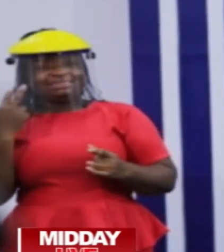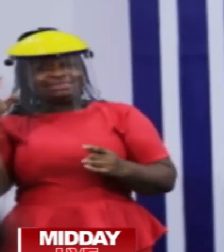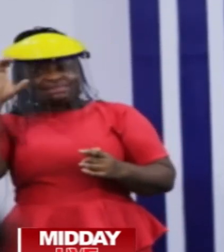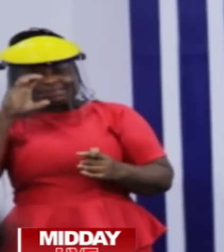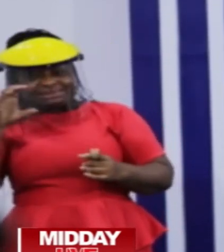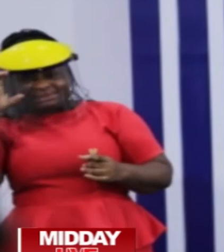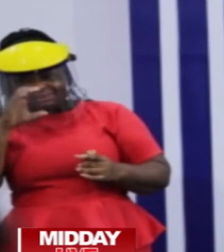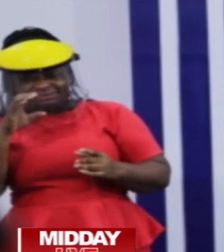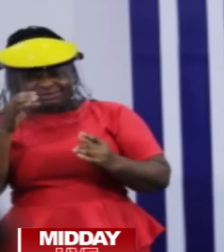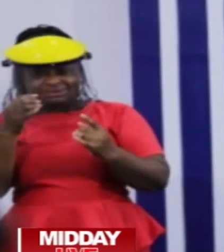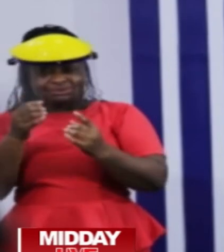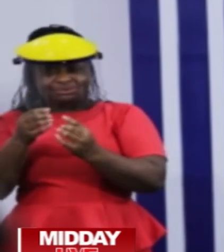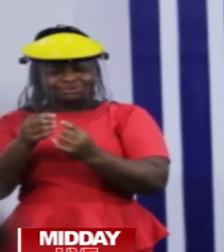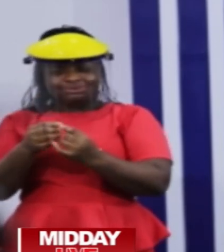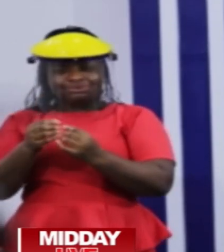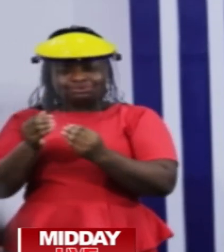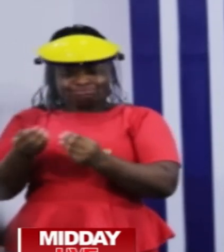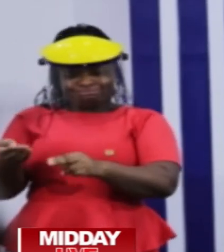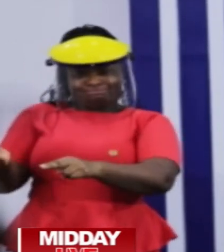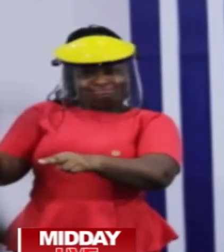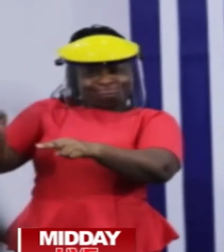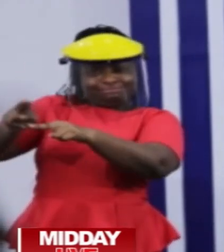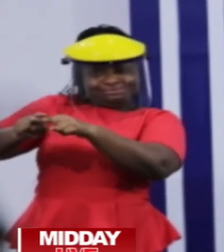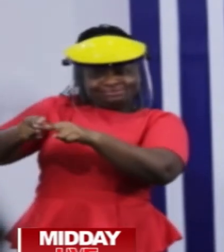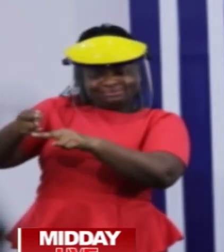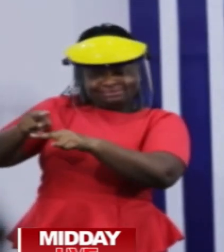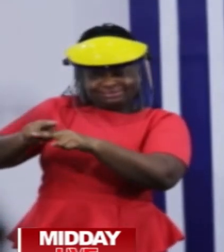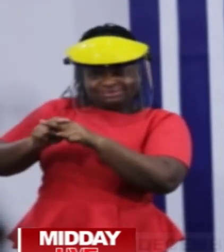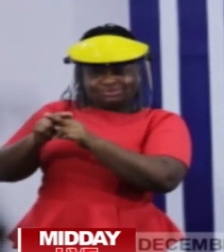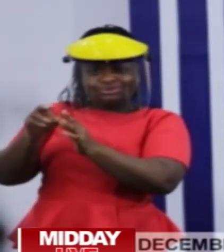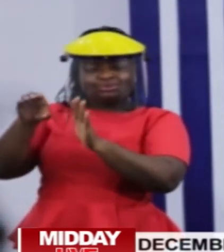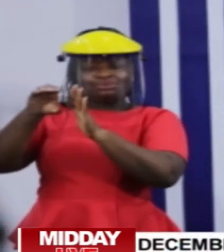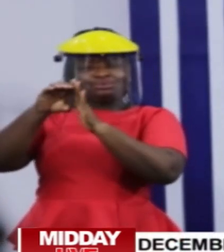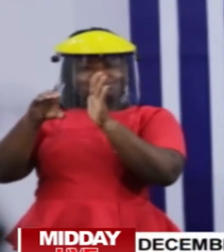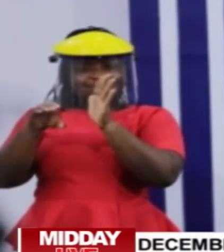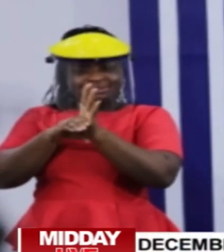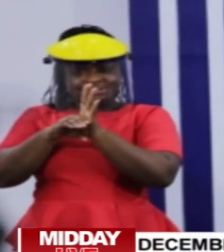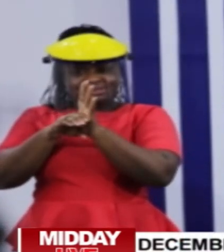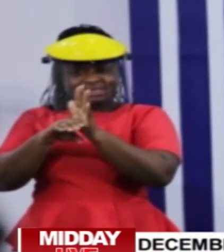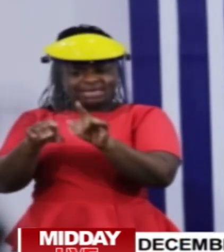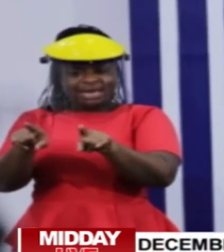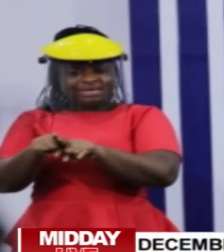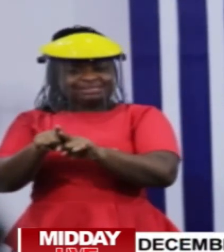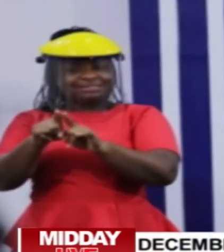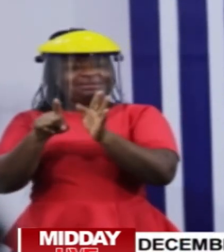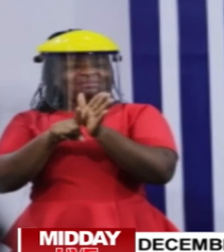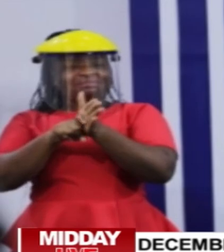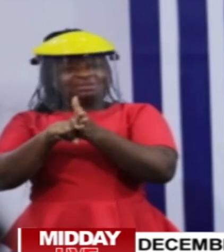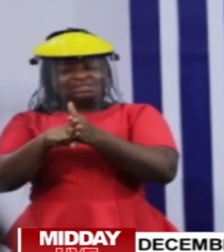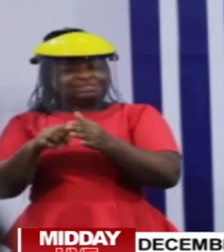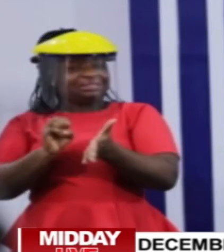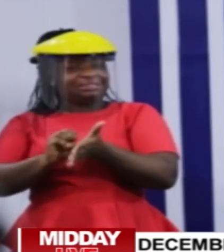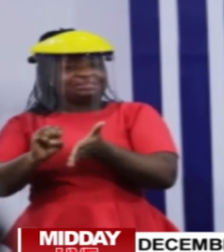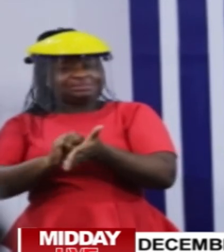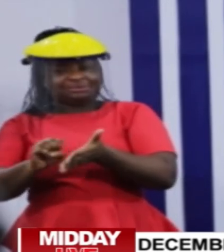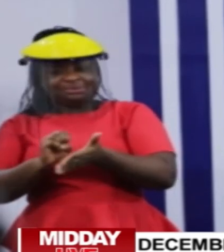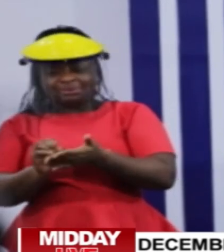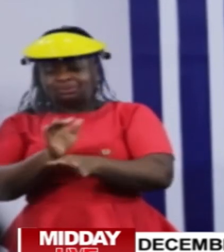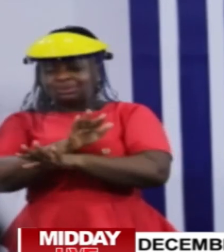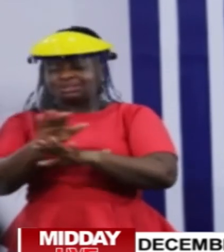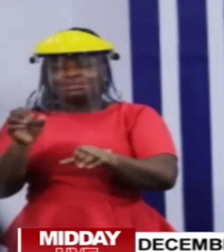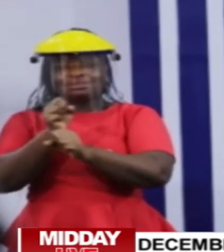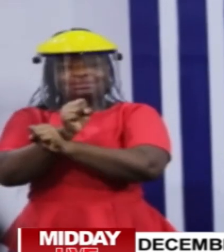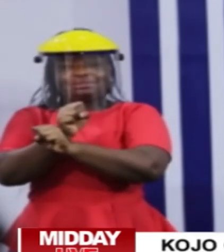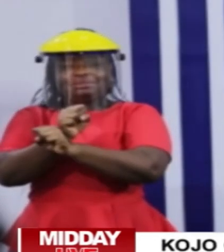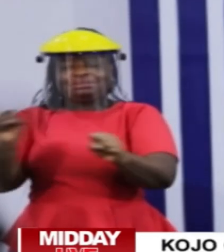to extend its first-term constitutional mandates with the virus as an excuse without a safe, free